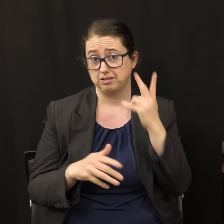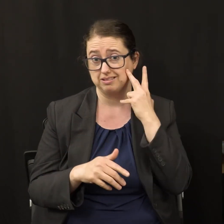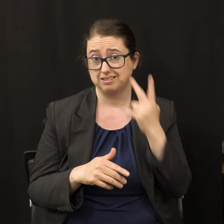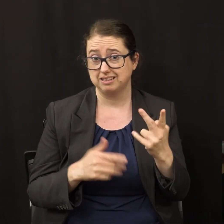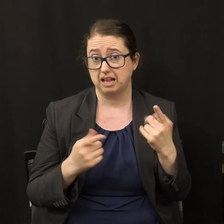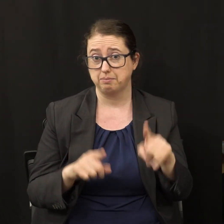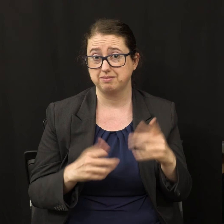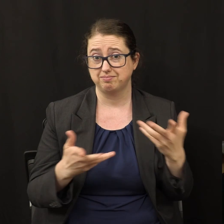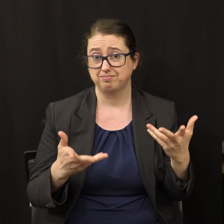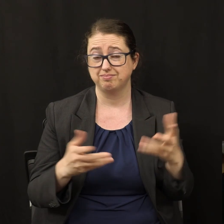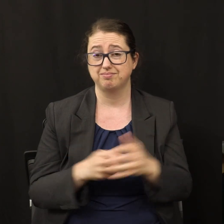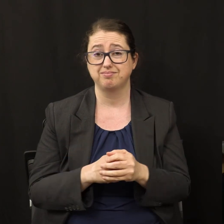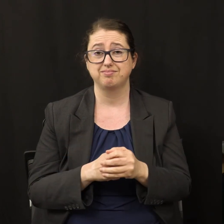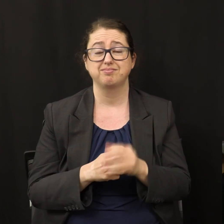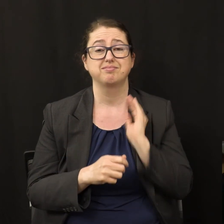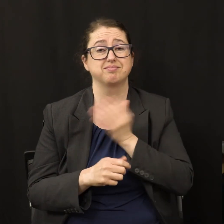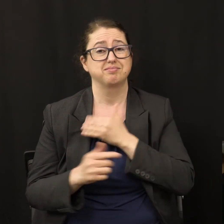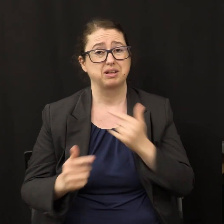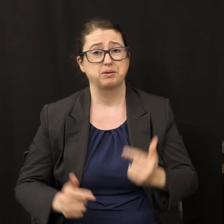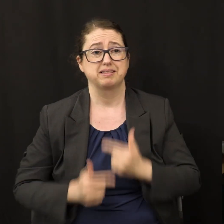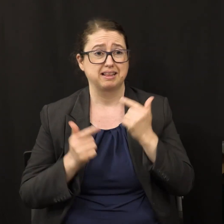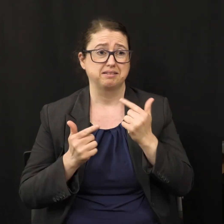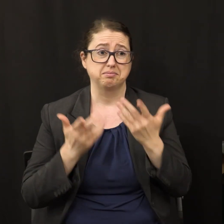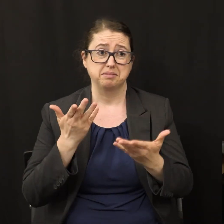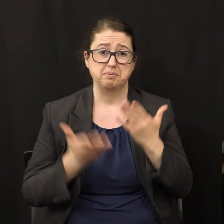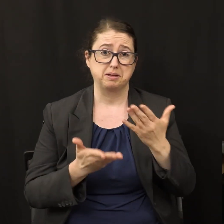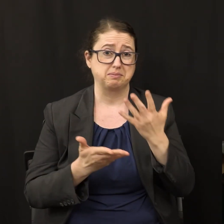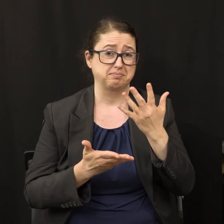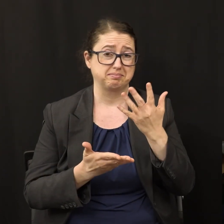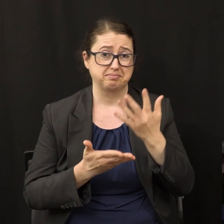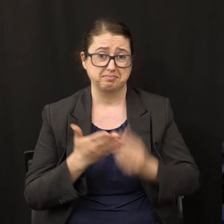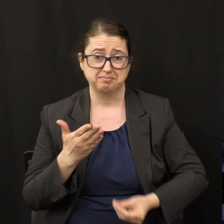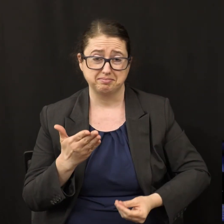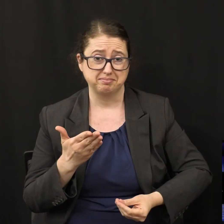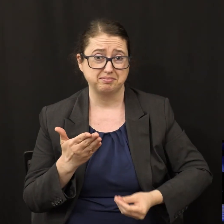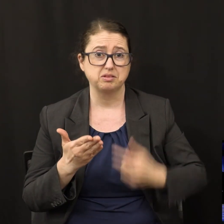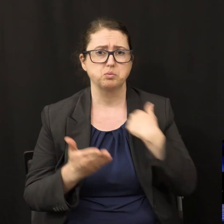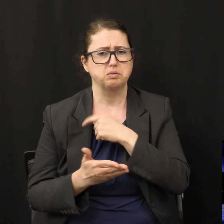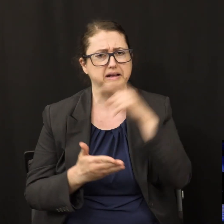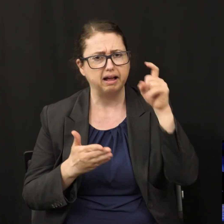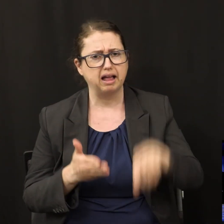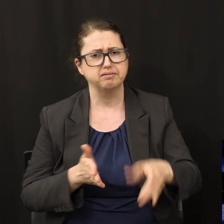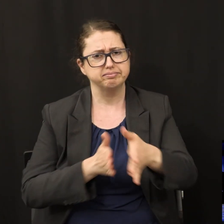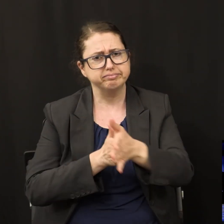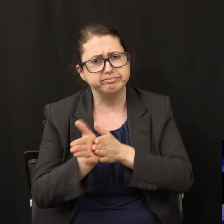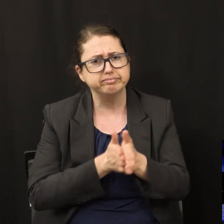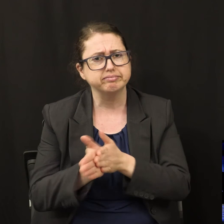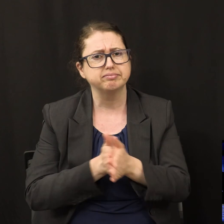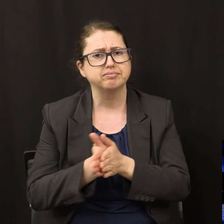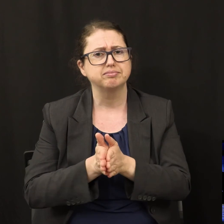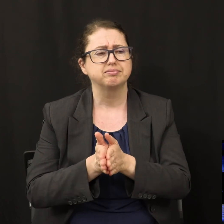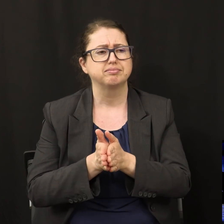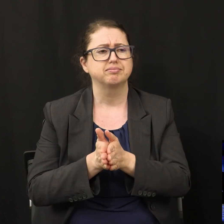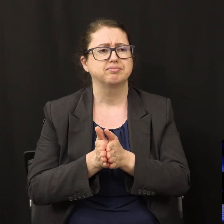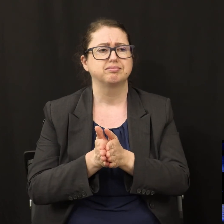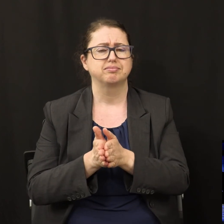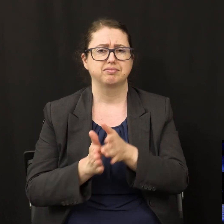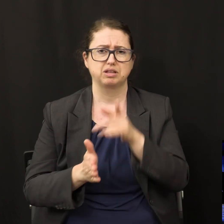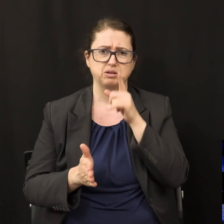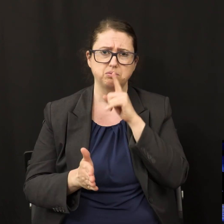and when our life is on the line we have to have a passion to implement these twelve amazing facts that